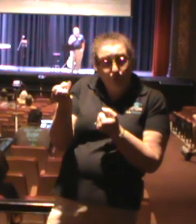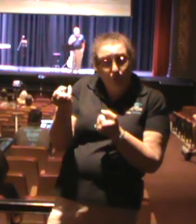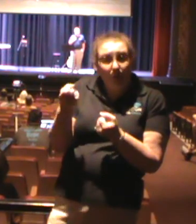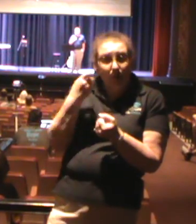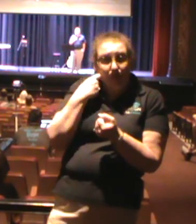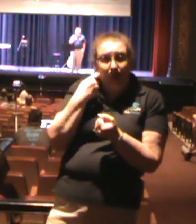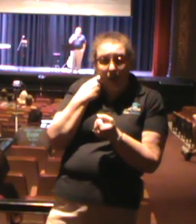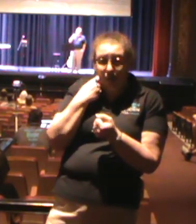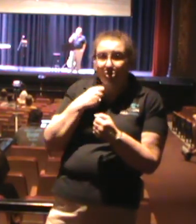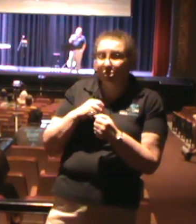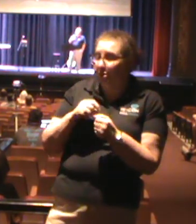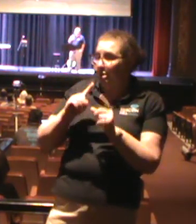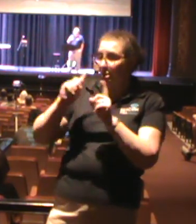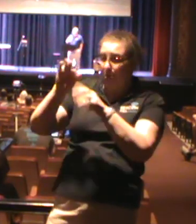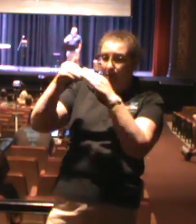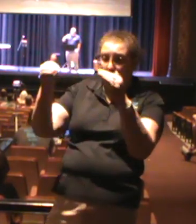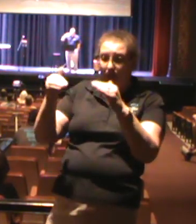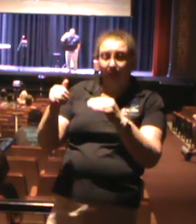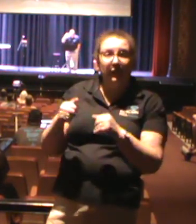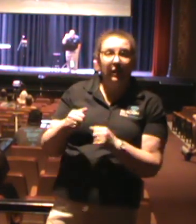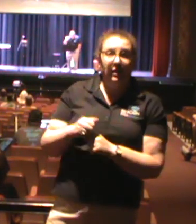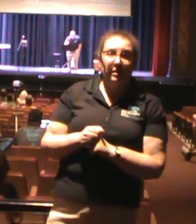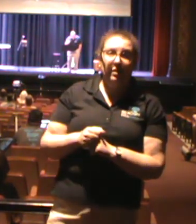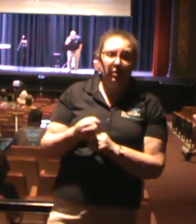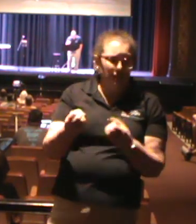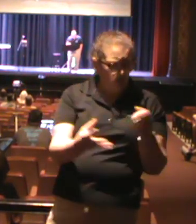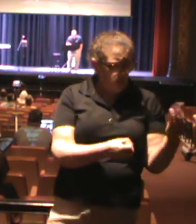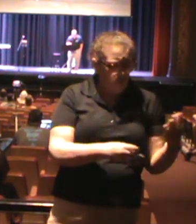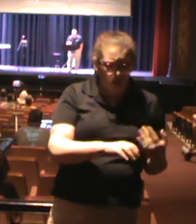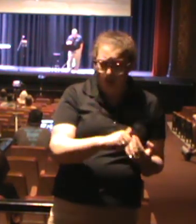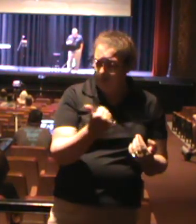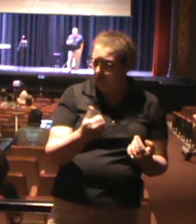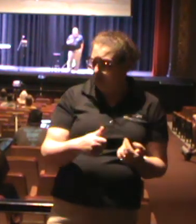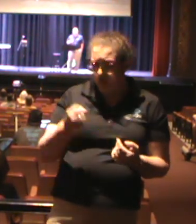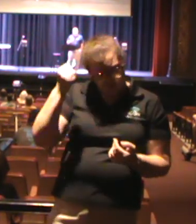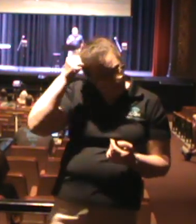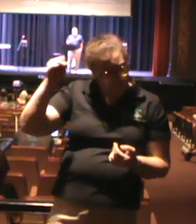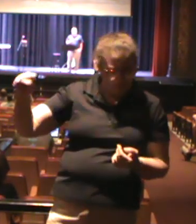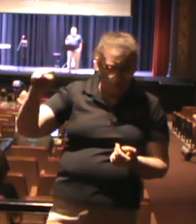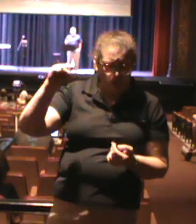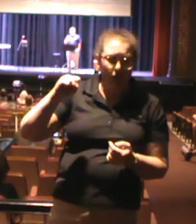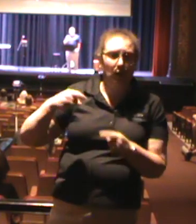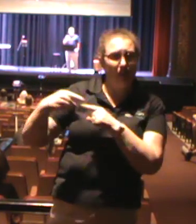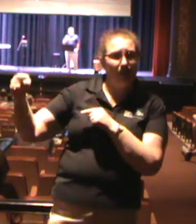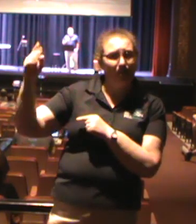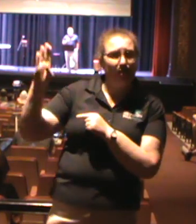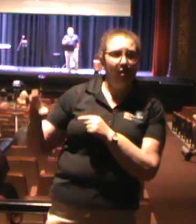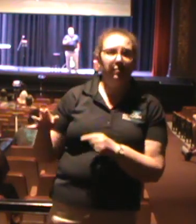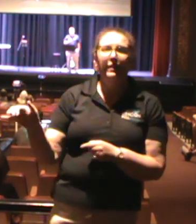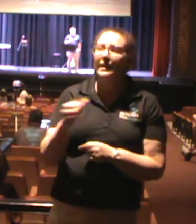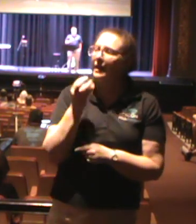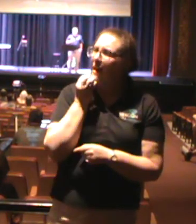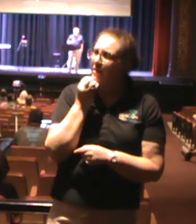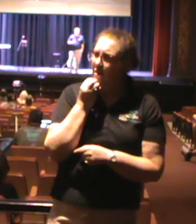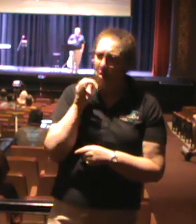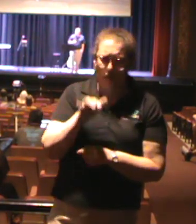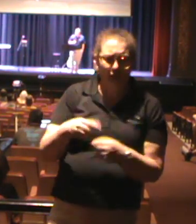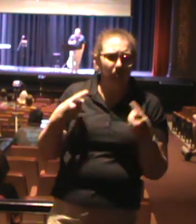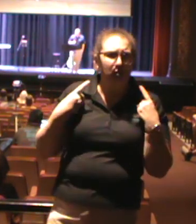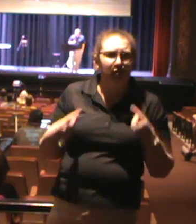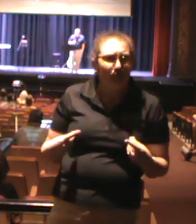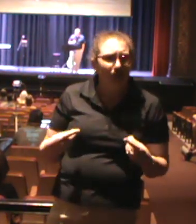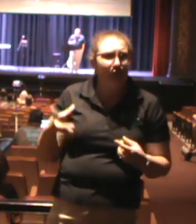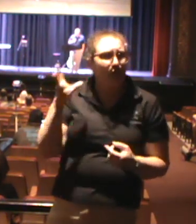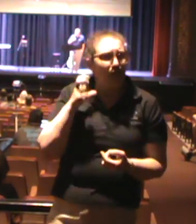and rebel against God? They had questions. They were confused by this. And as a Jew, it can get pretty discouraging to hear.